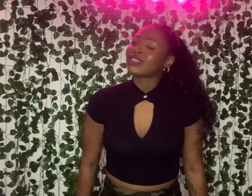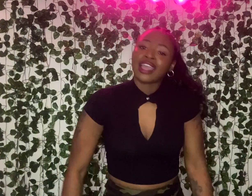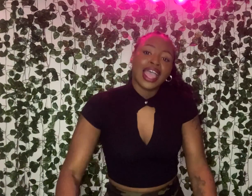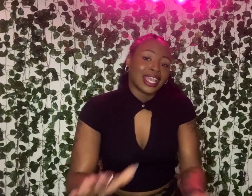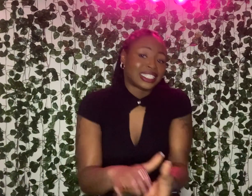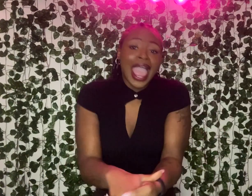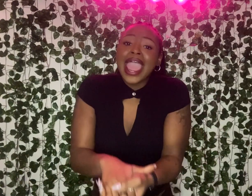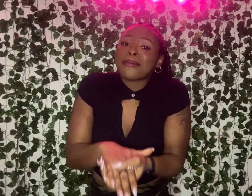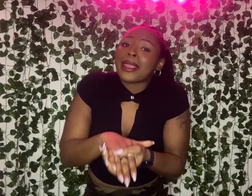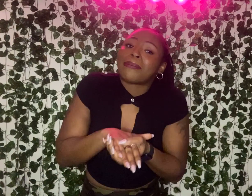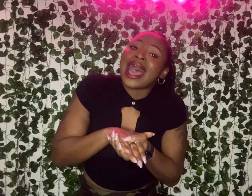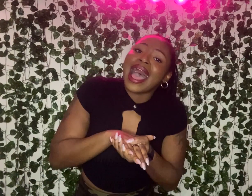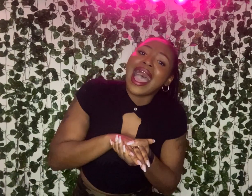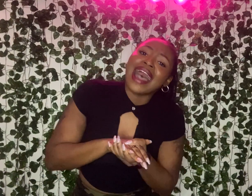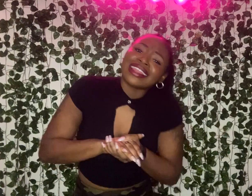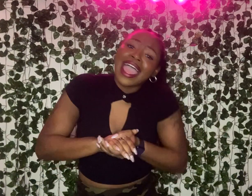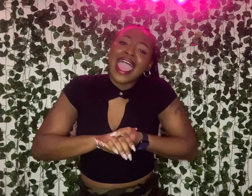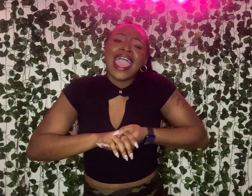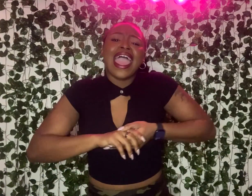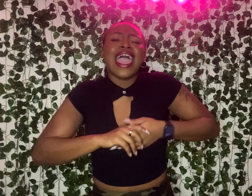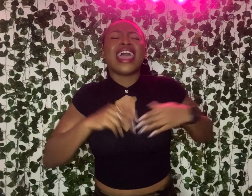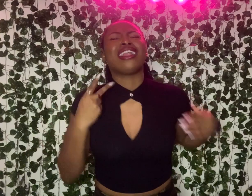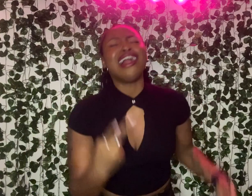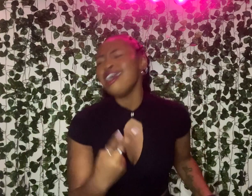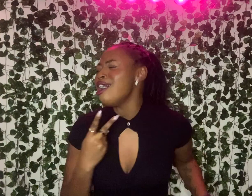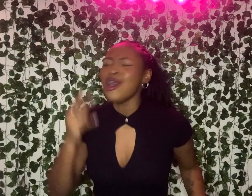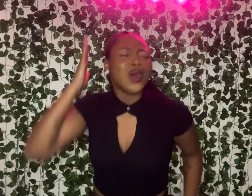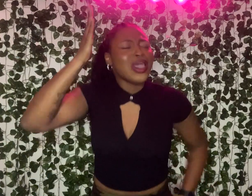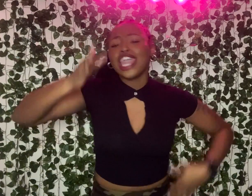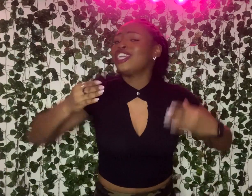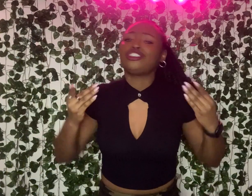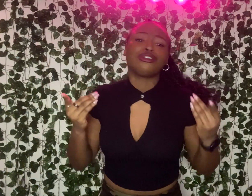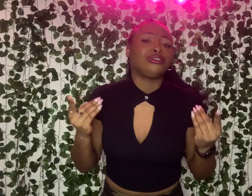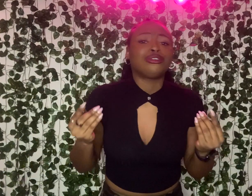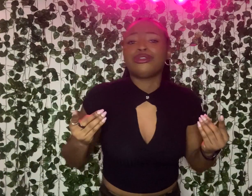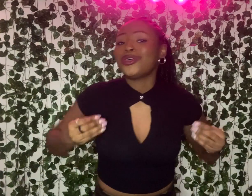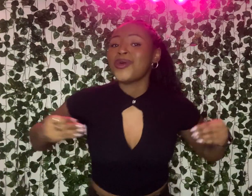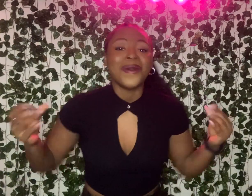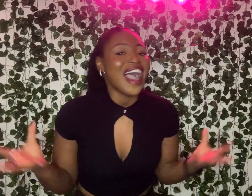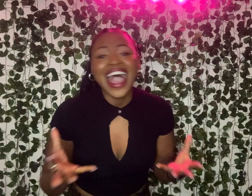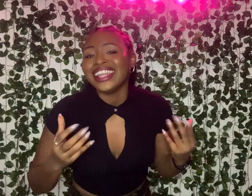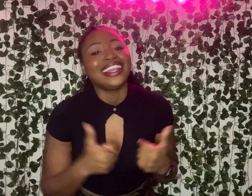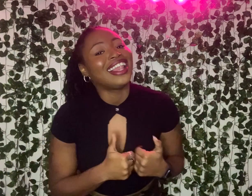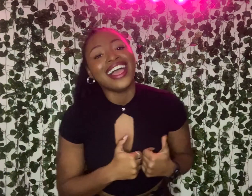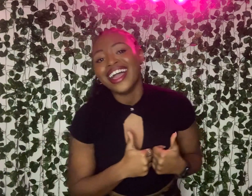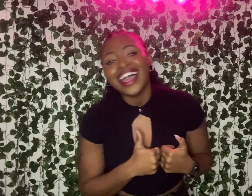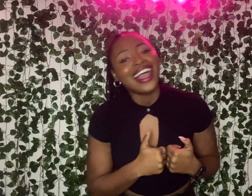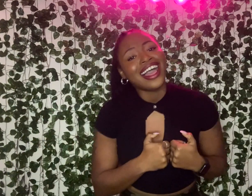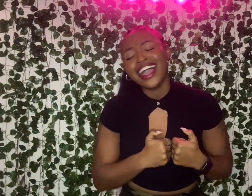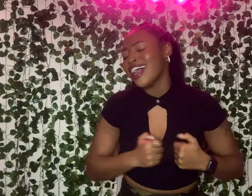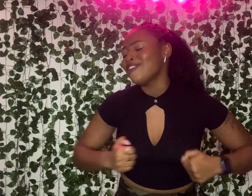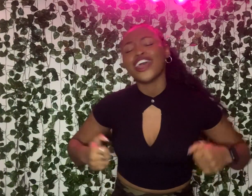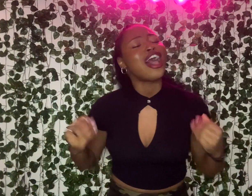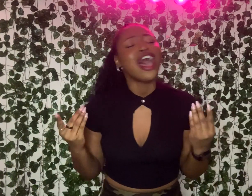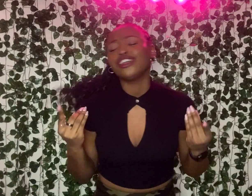Take me by the hand. And while we do what lovers